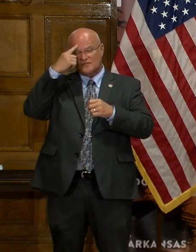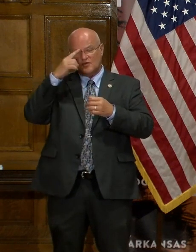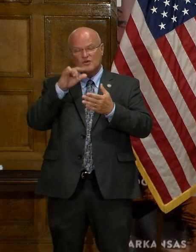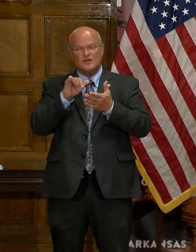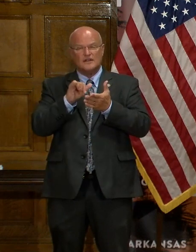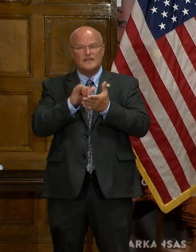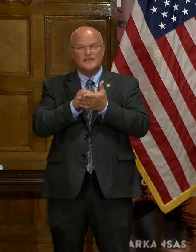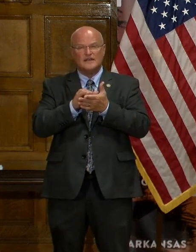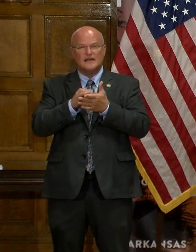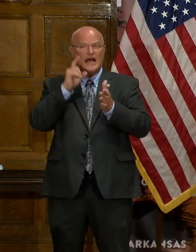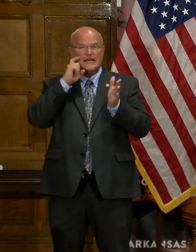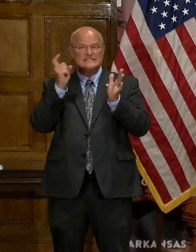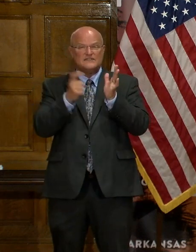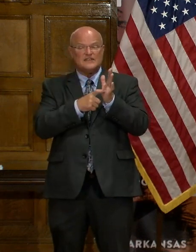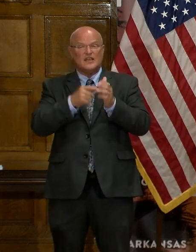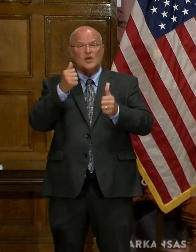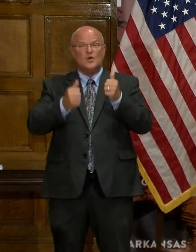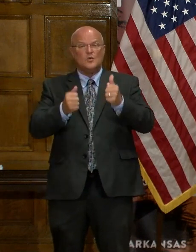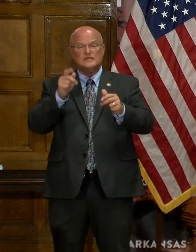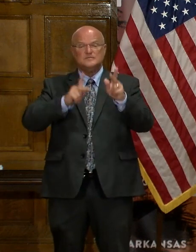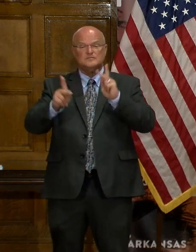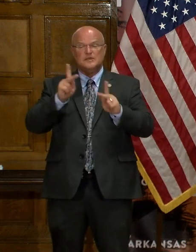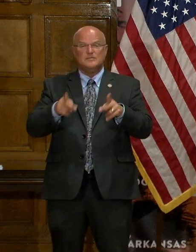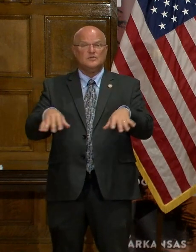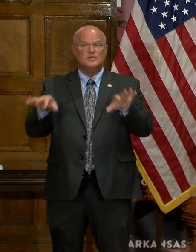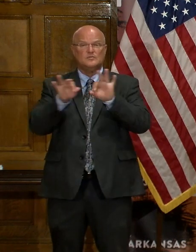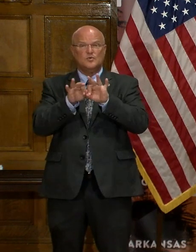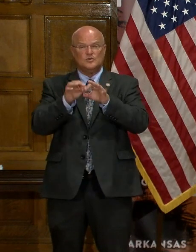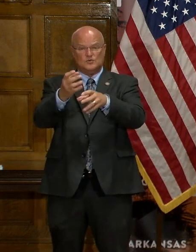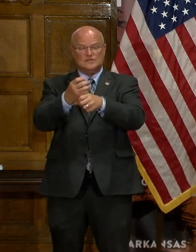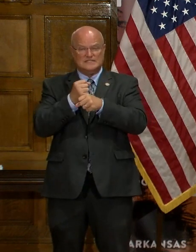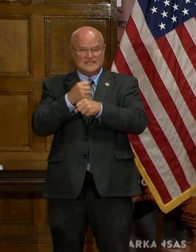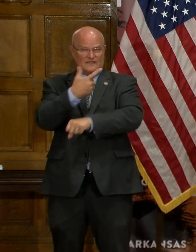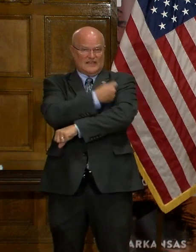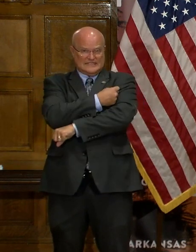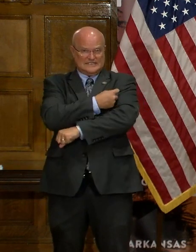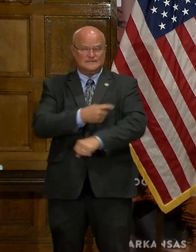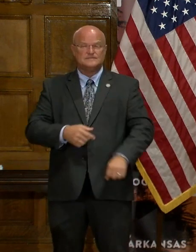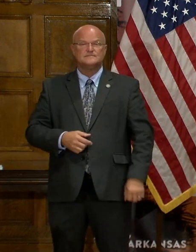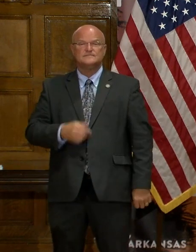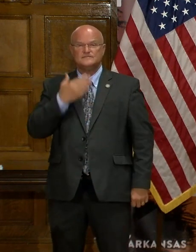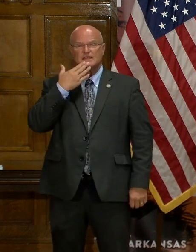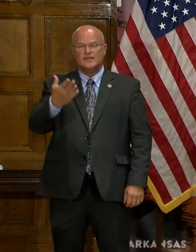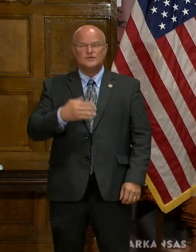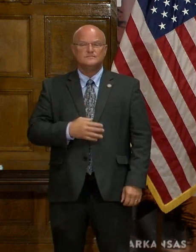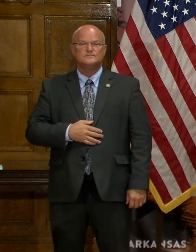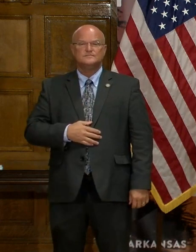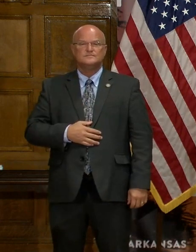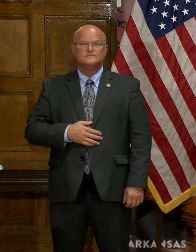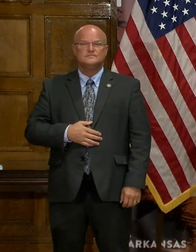identification of which populations are important to receive vaccine. Thank you.